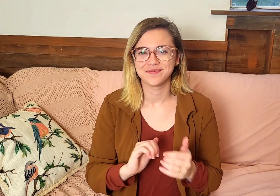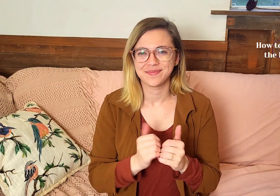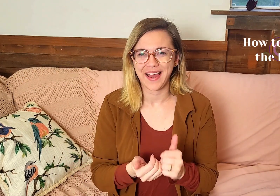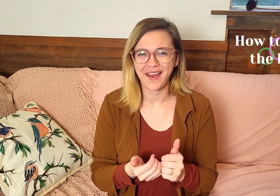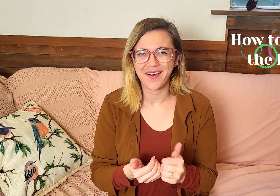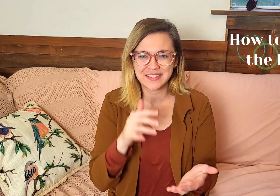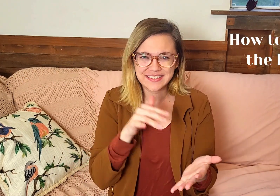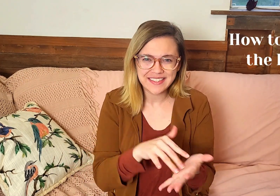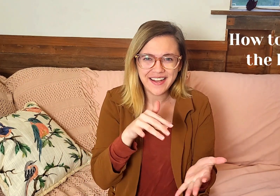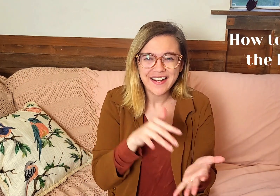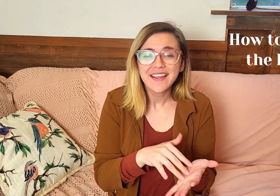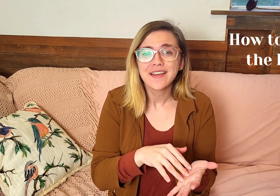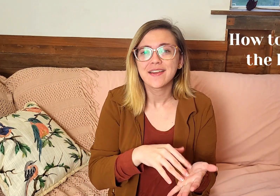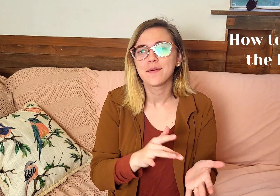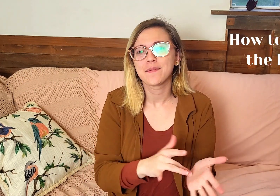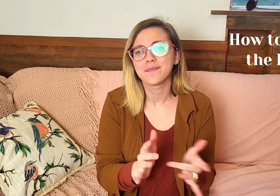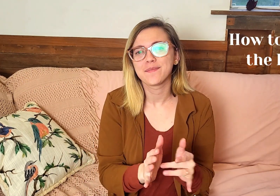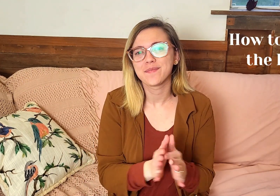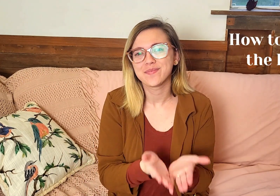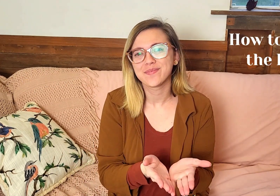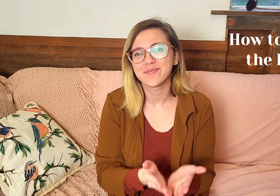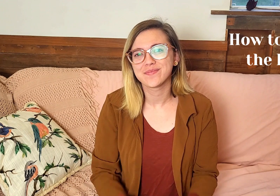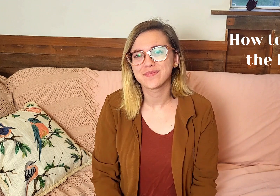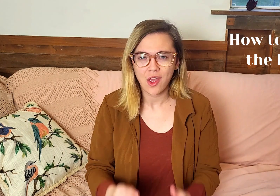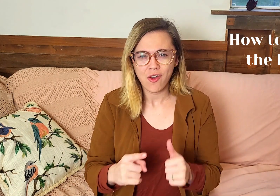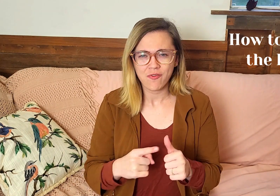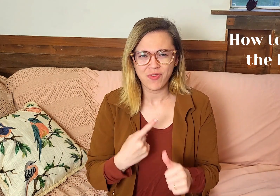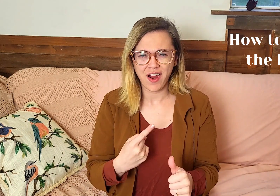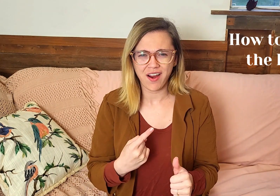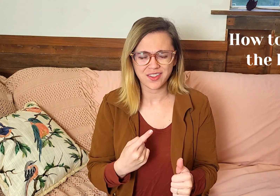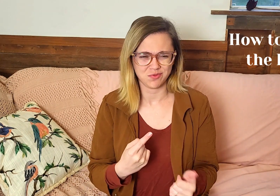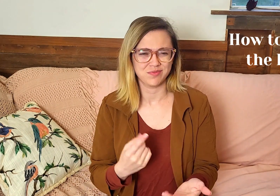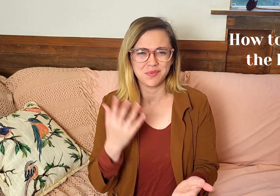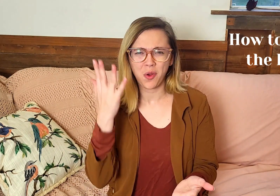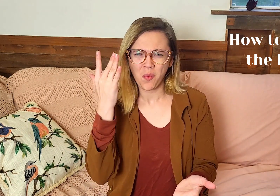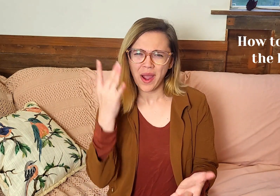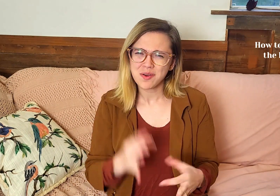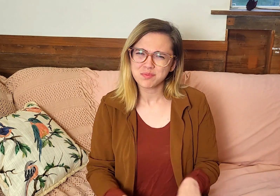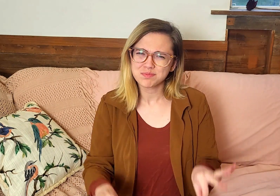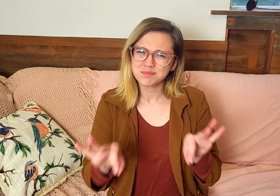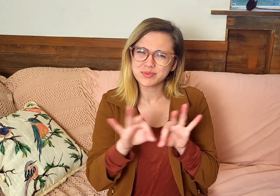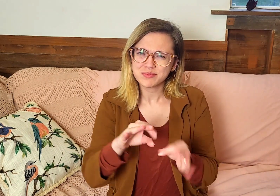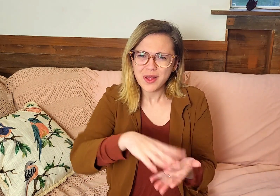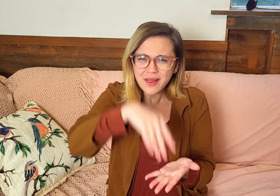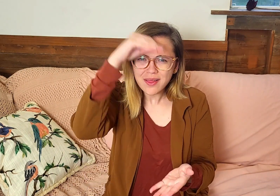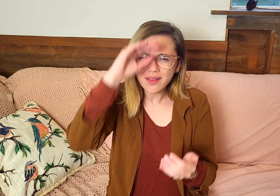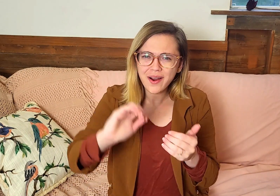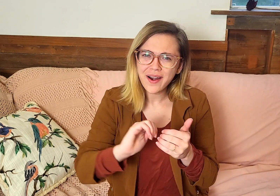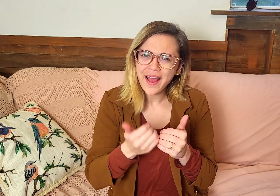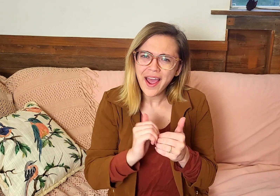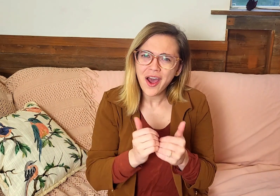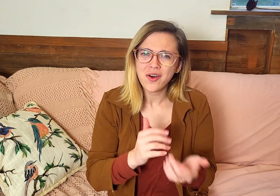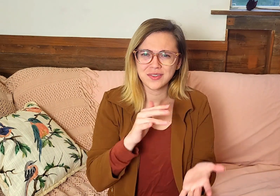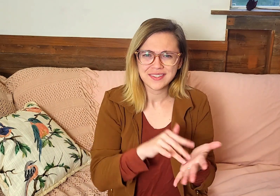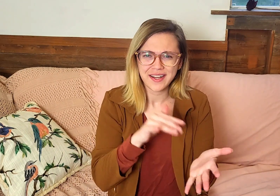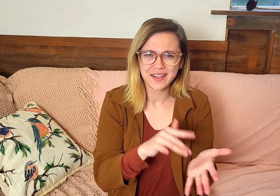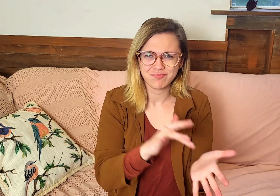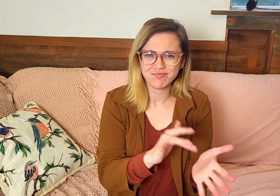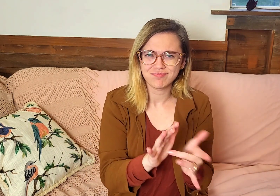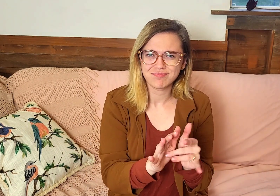going to be studying how to study the Bible. First, why is it even important to learn how to study